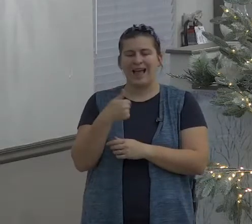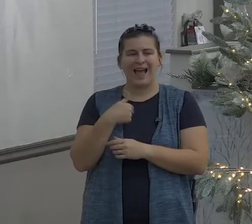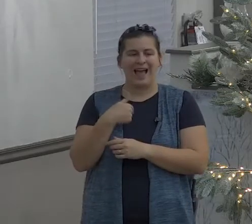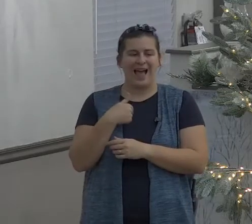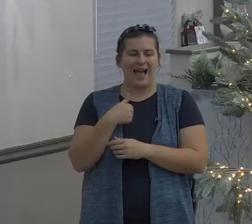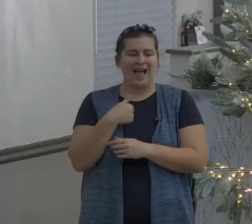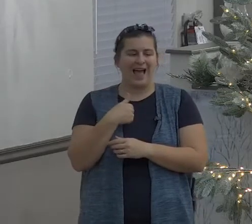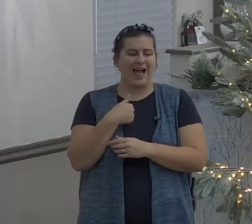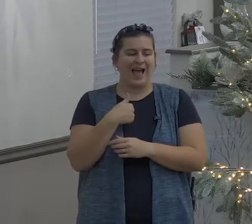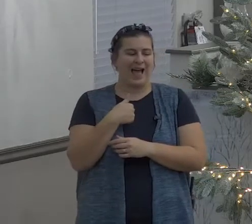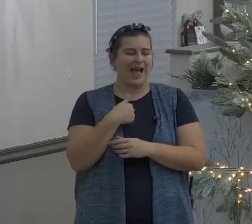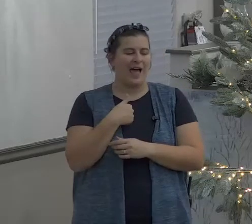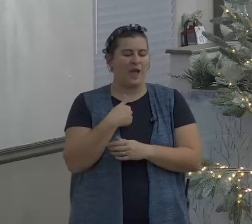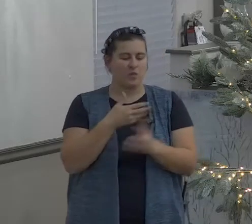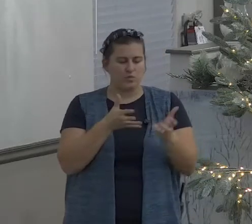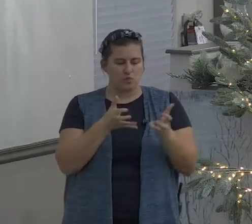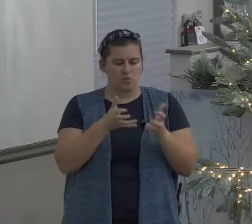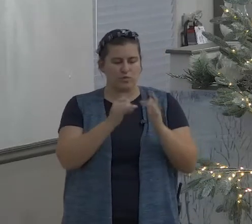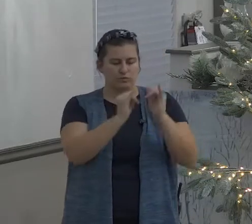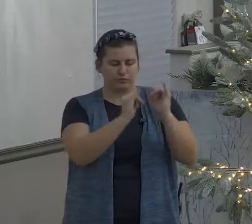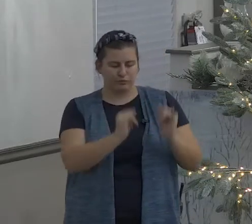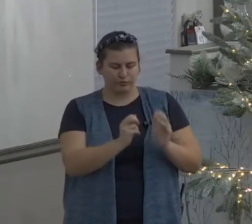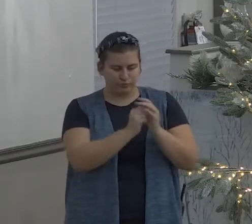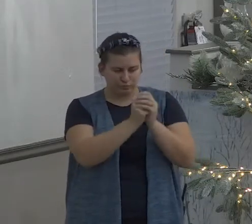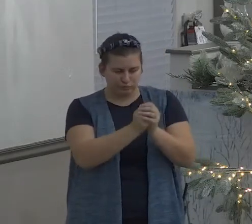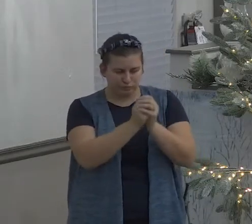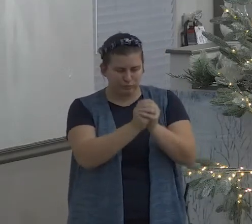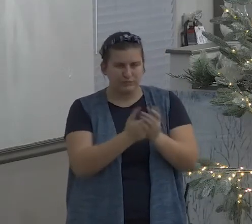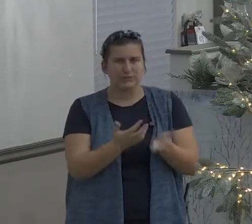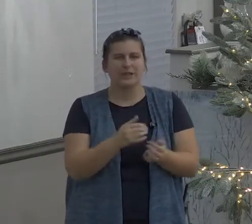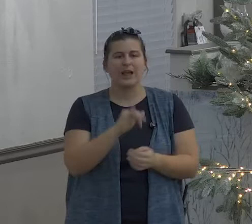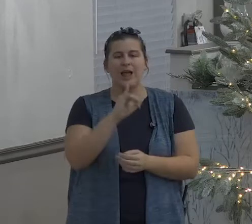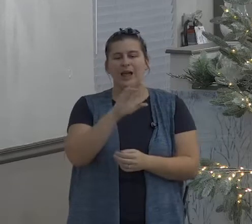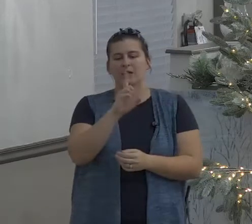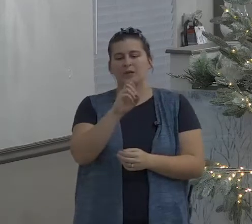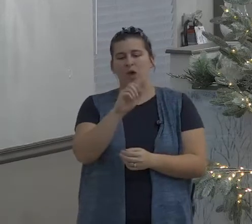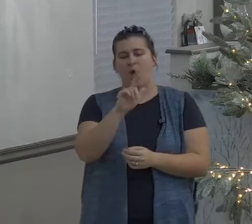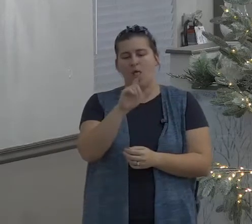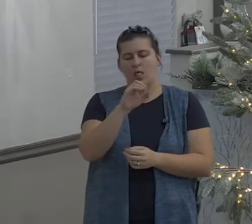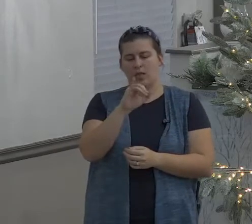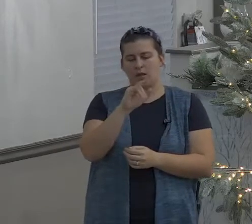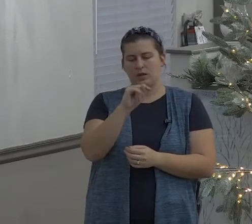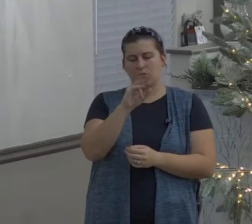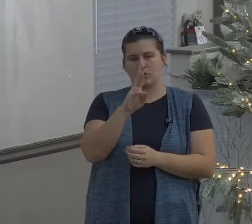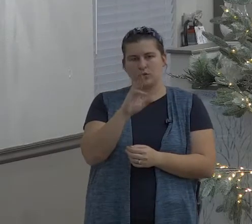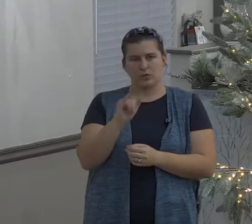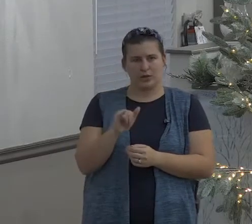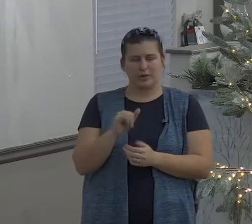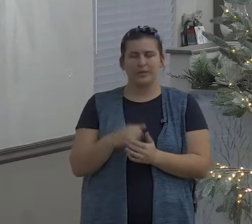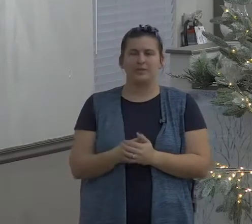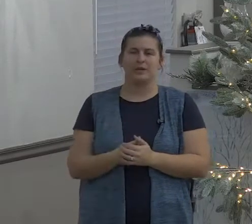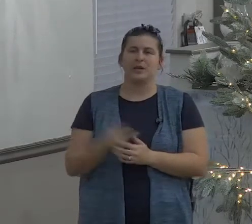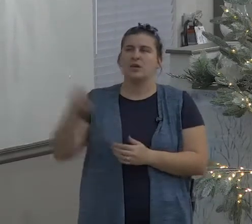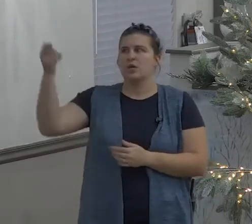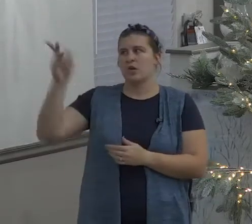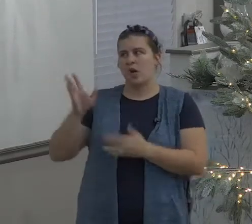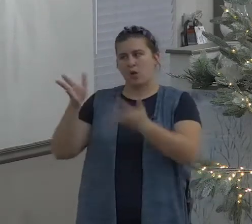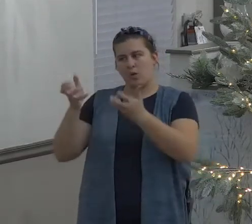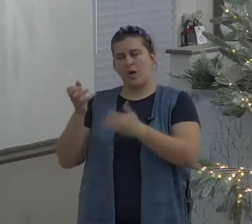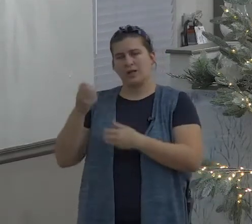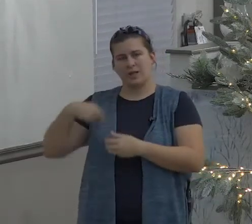coveting is the Bible identifies it as as coveting is identified as